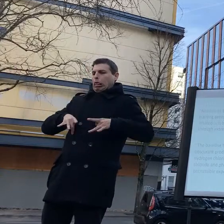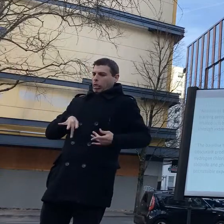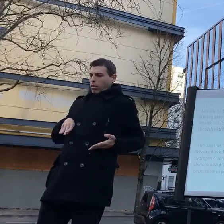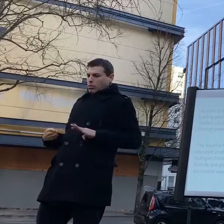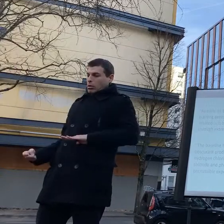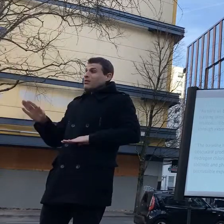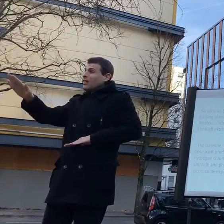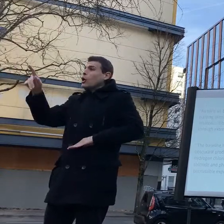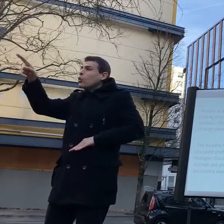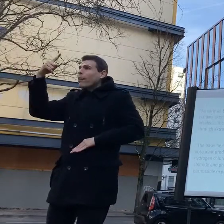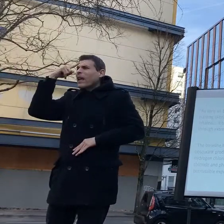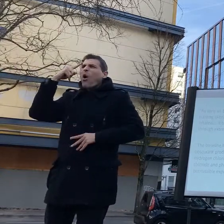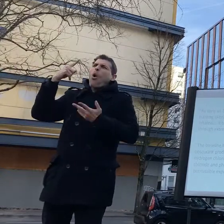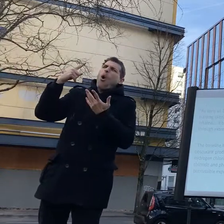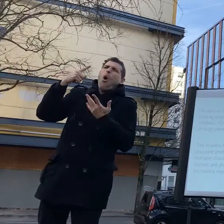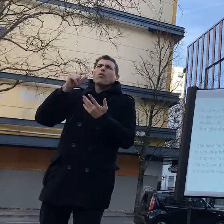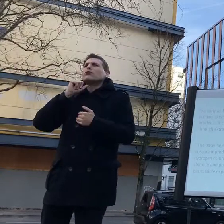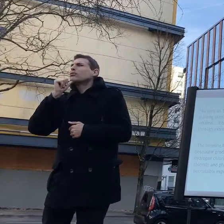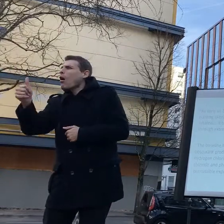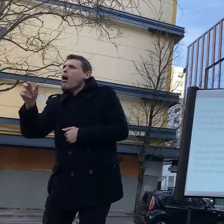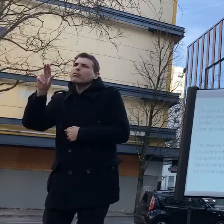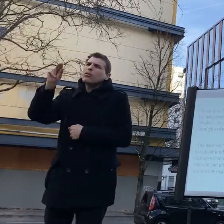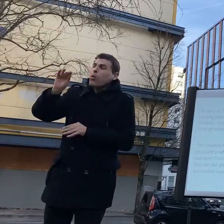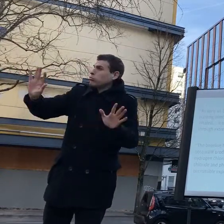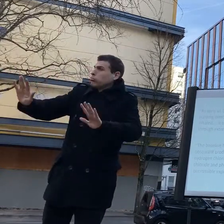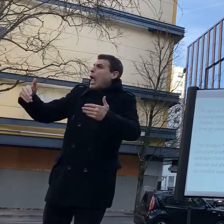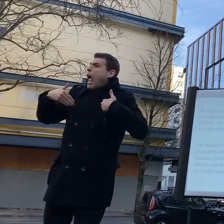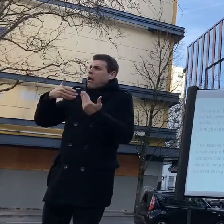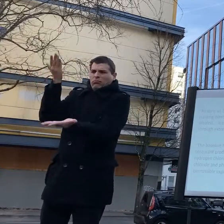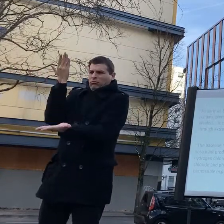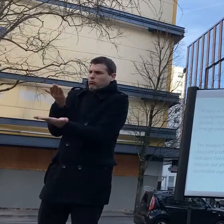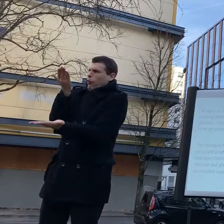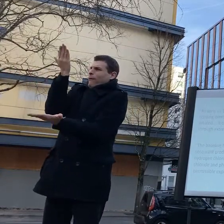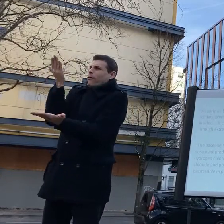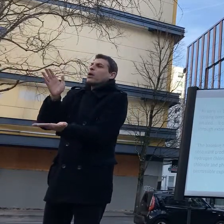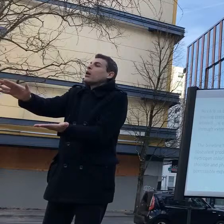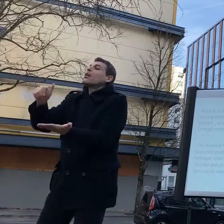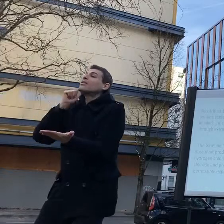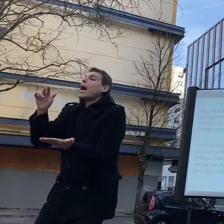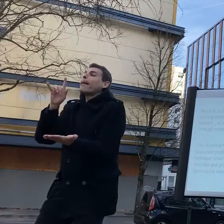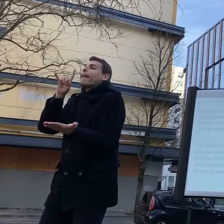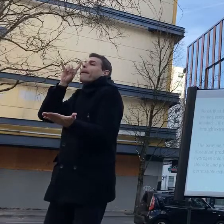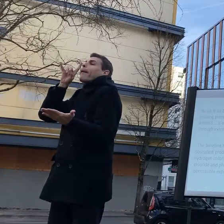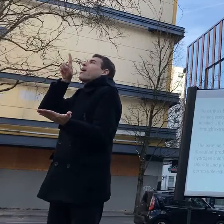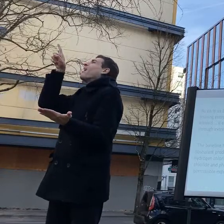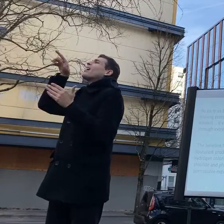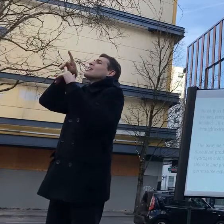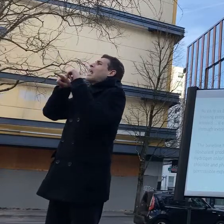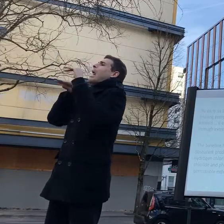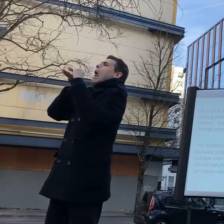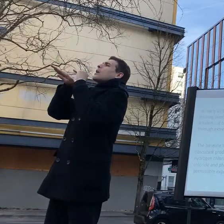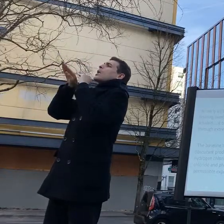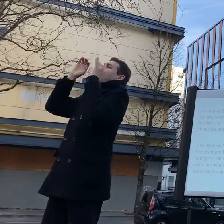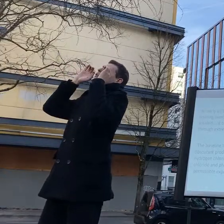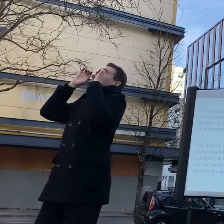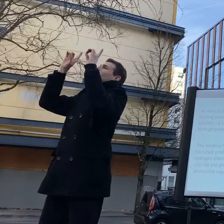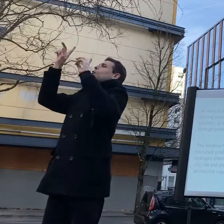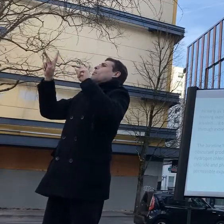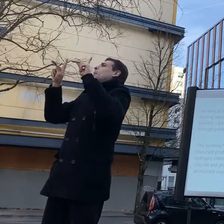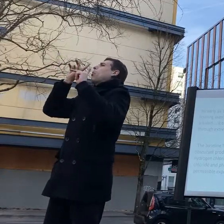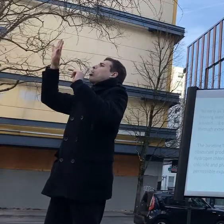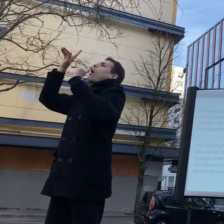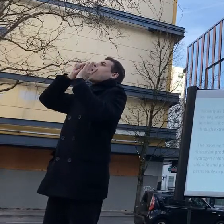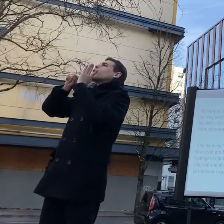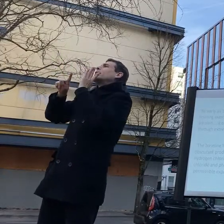usage produces hydrogen chloride and zinc chloride and bozgene that are above